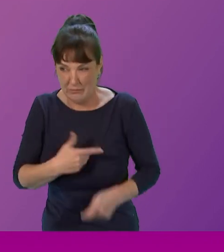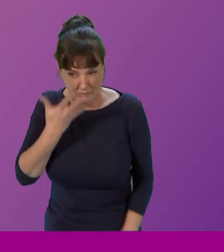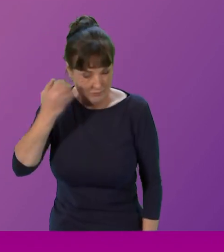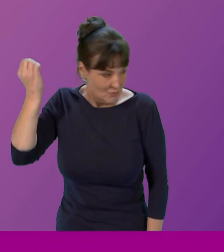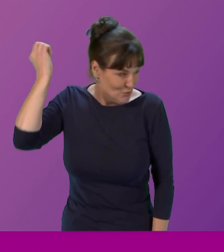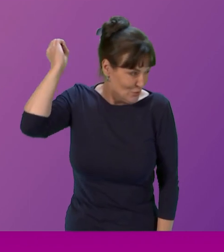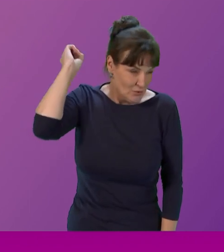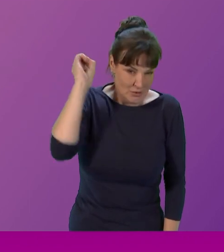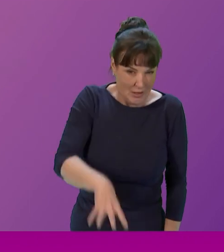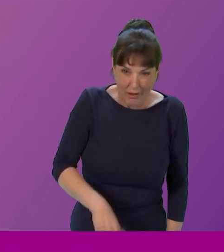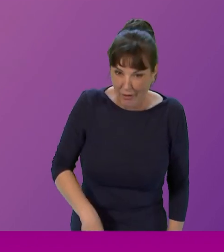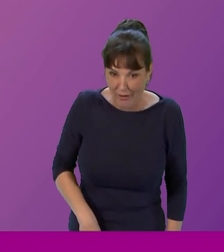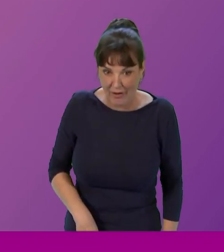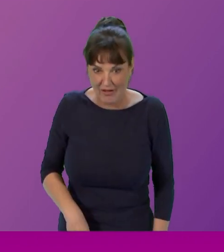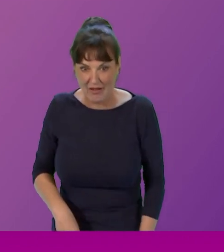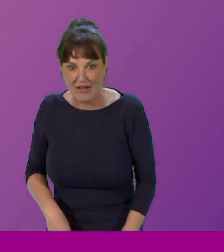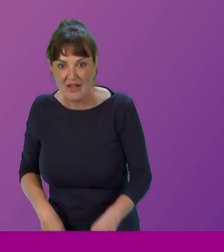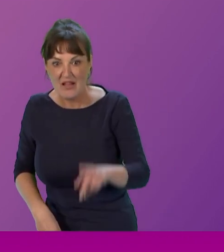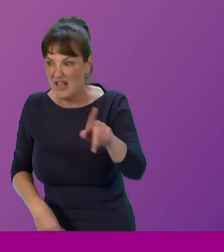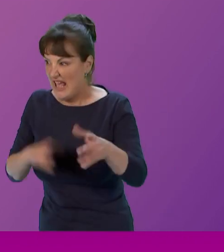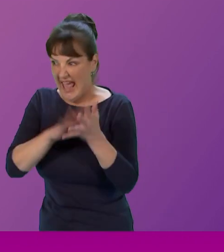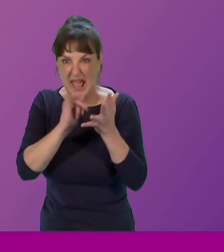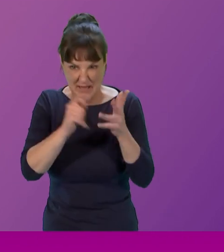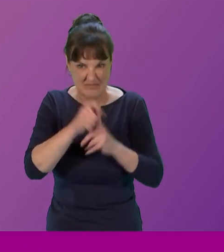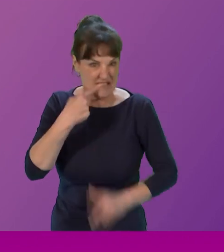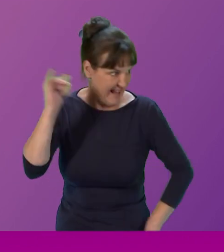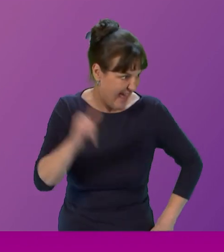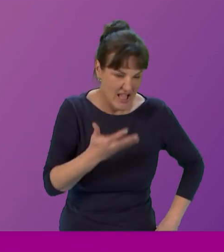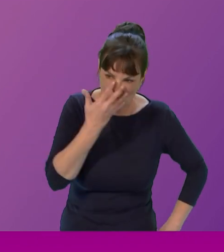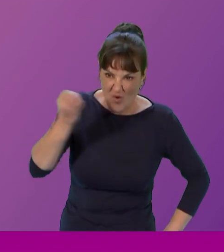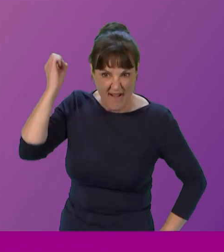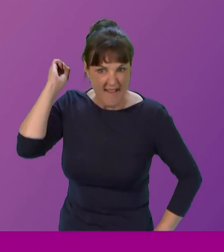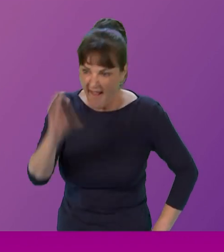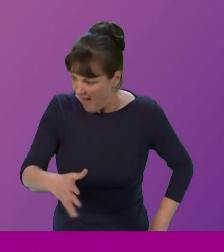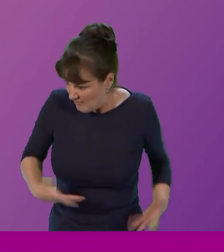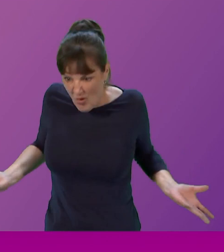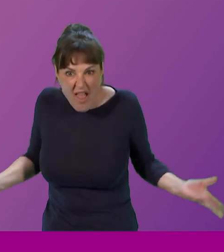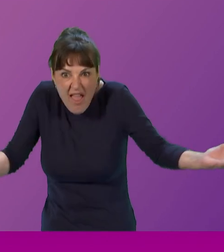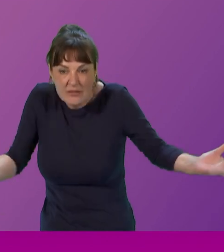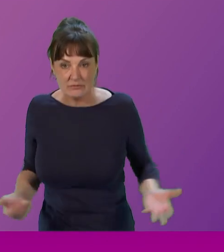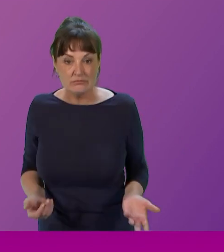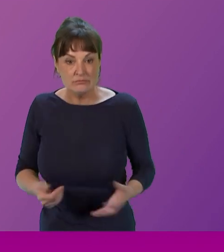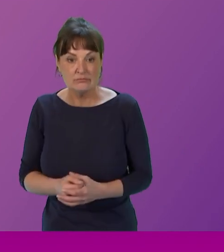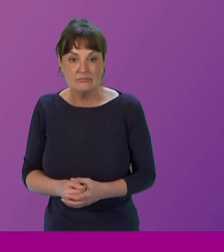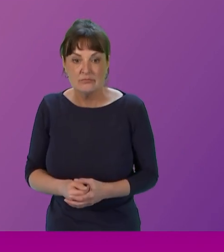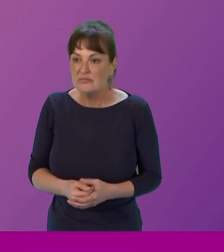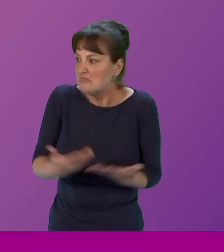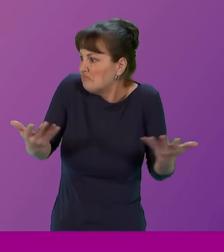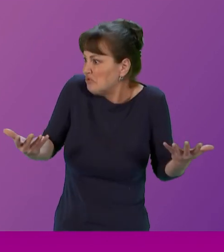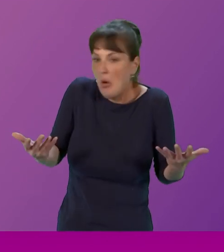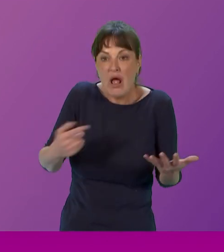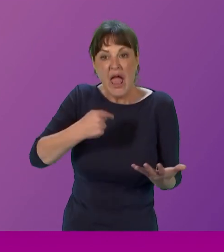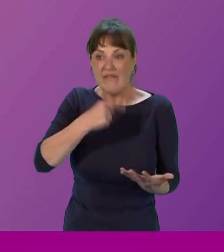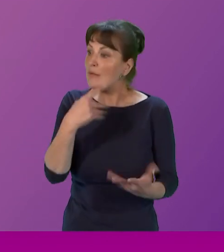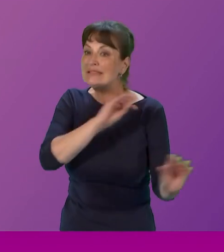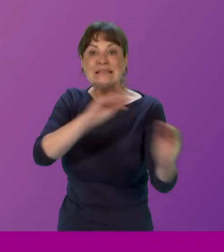You are so right. You don't give a damn. You don't care. Yeah. Okay. So I look like this. What's the problem? If I was going to teach you something, it would be this.